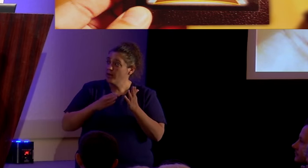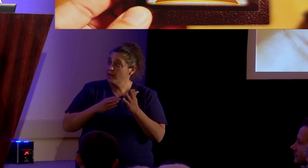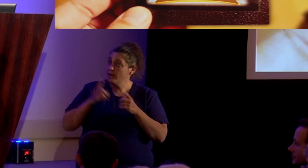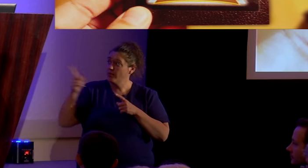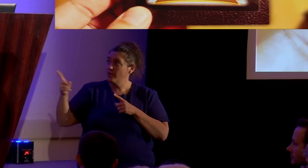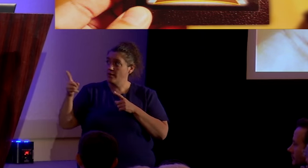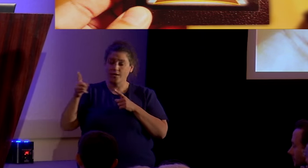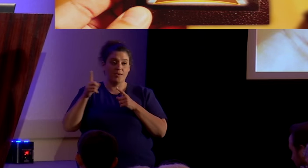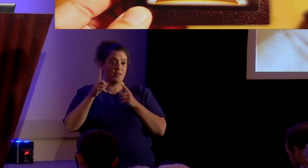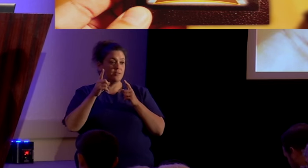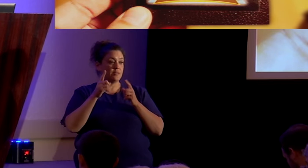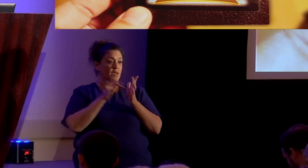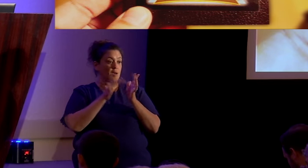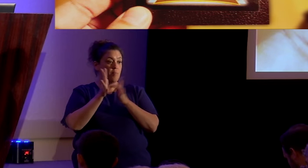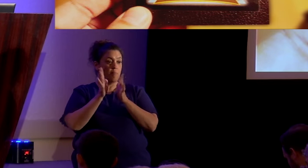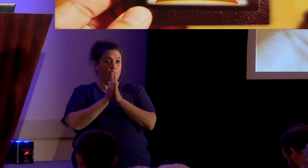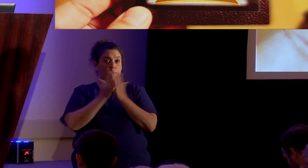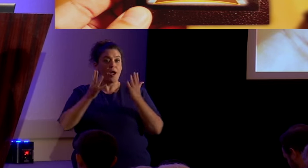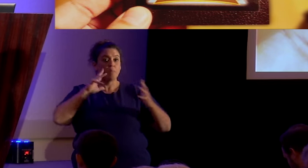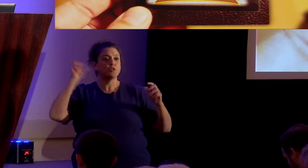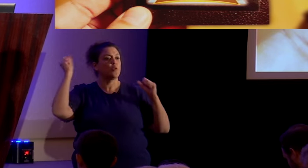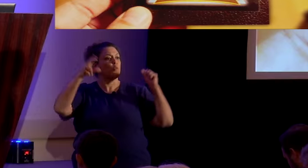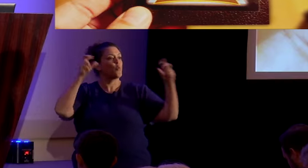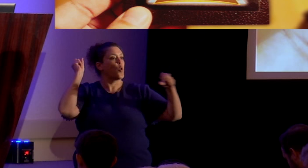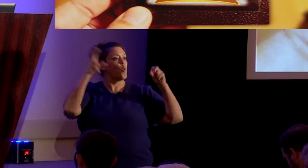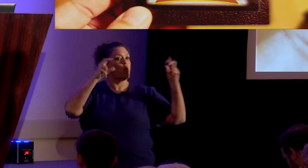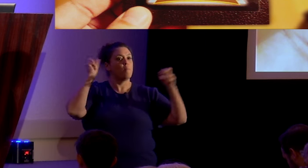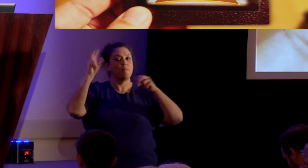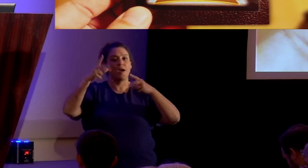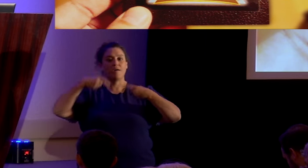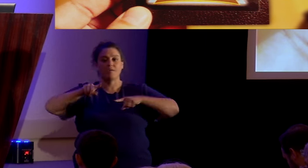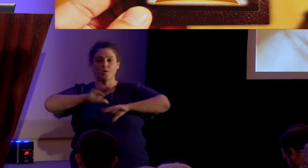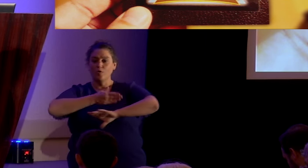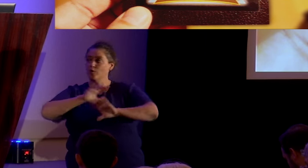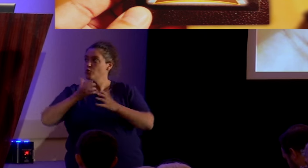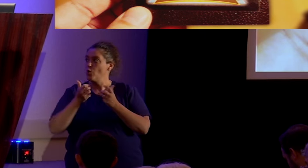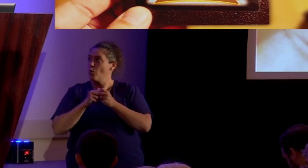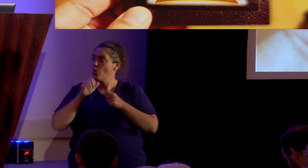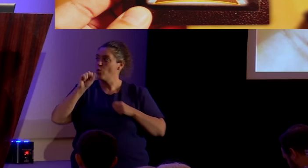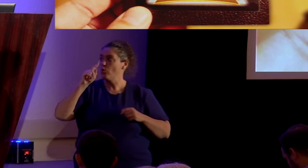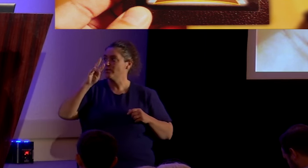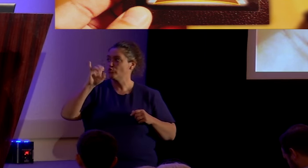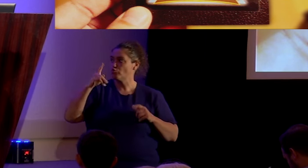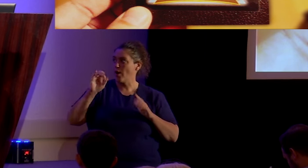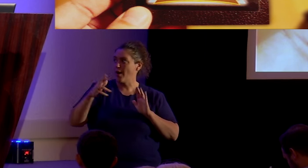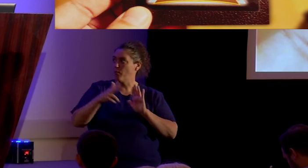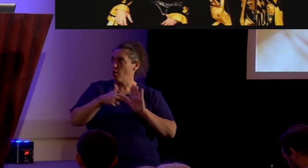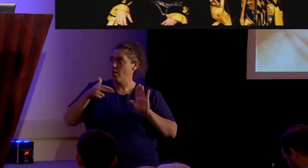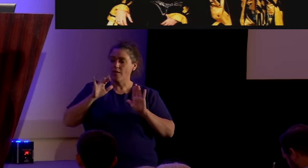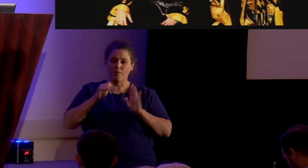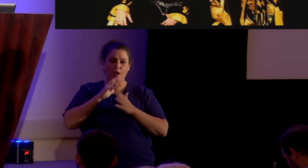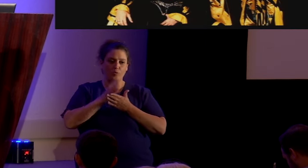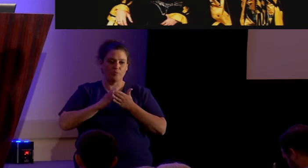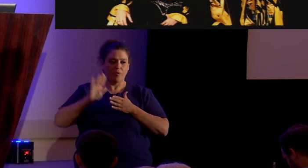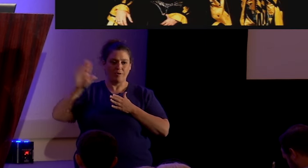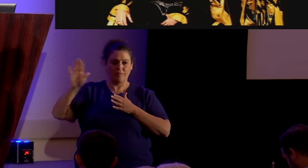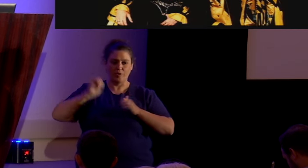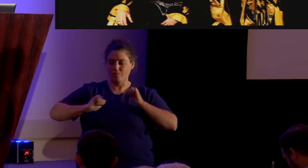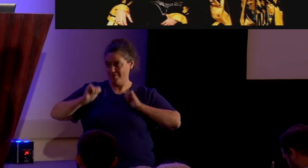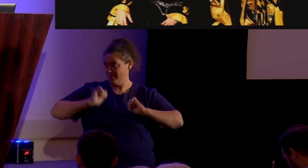these things out into the audience during the show had the striper logo on them and that was part of their shtick now